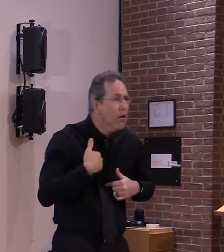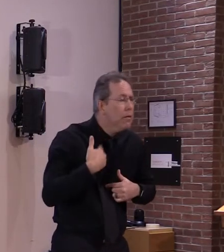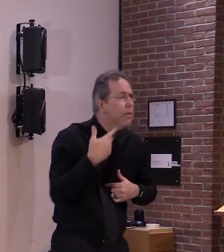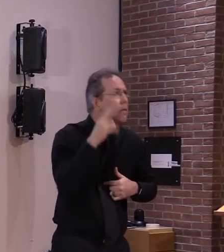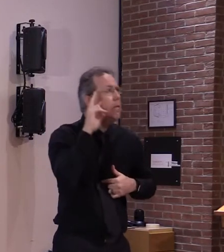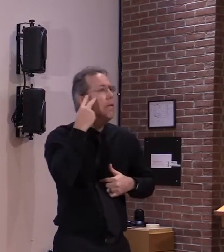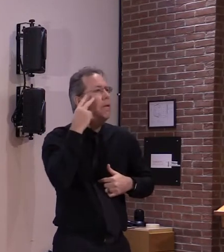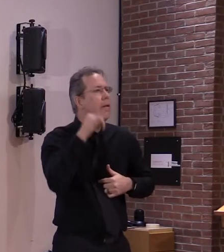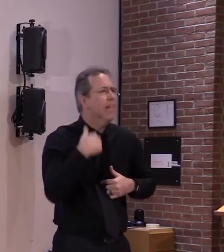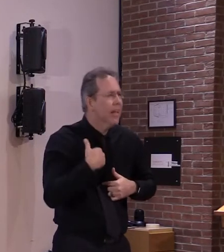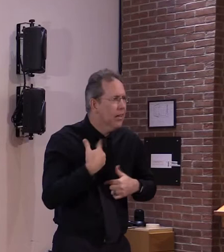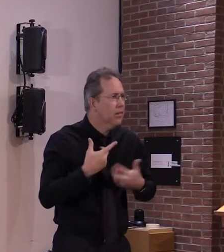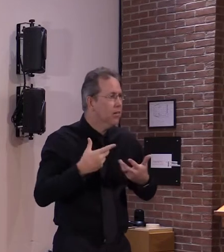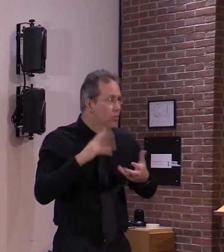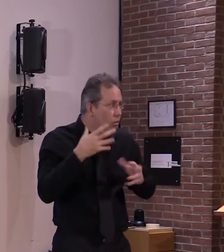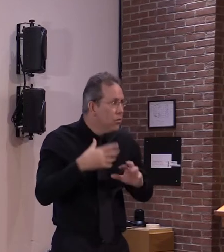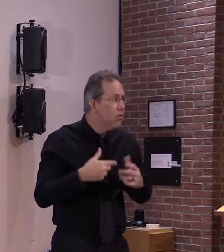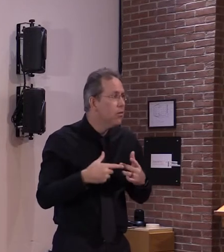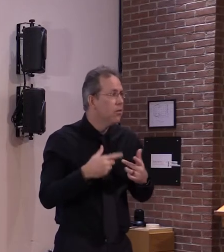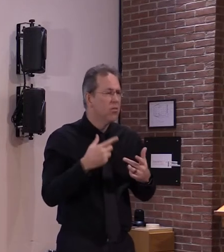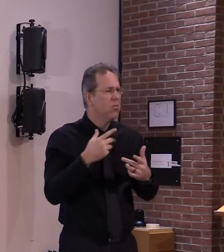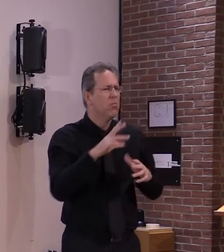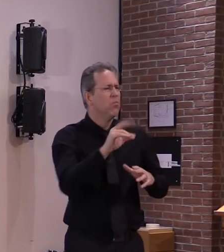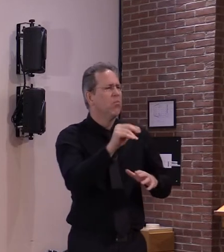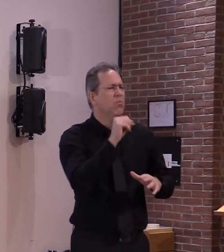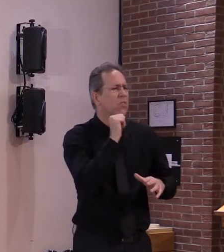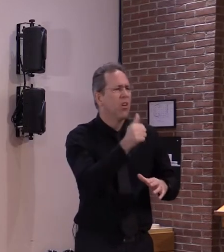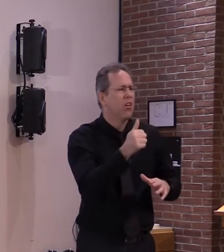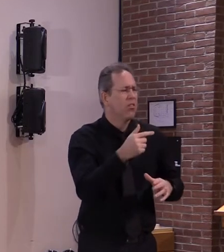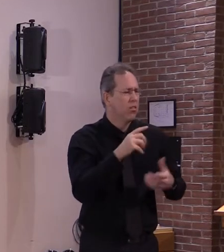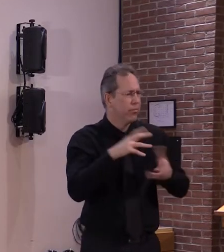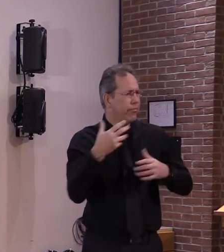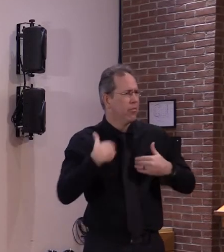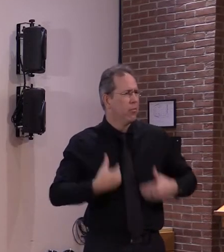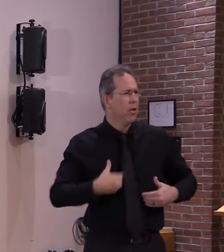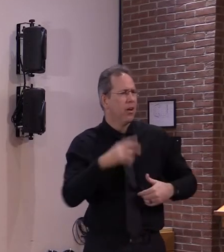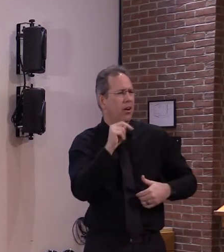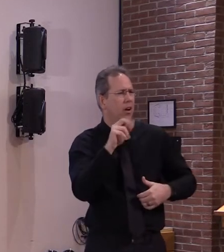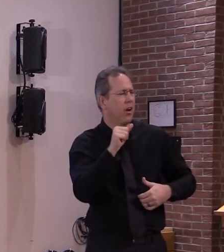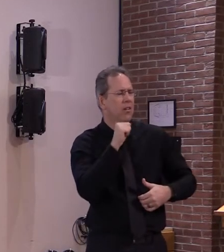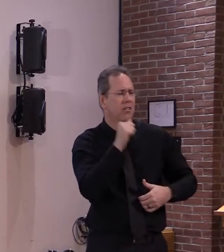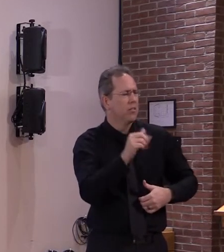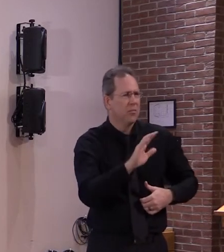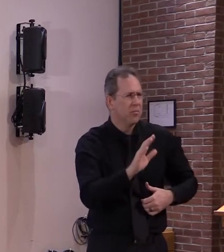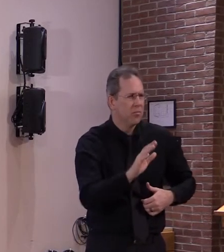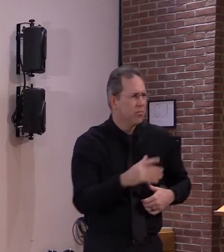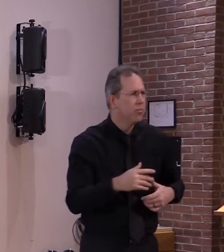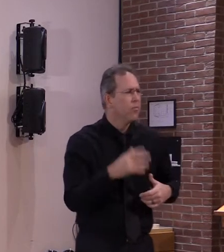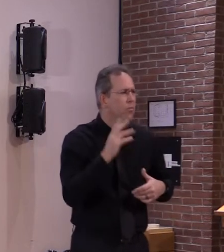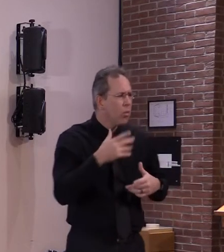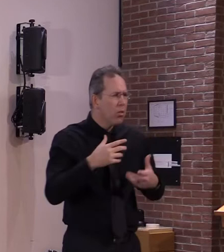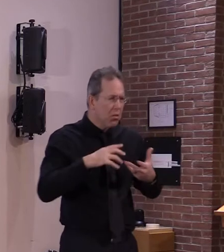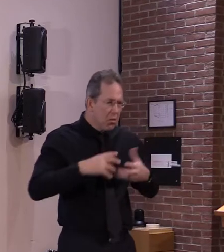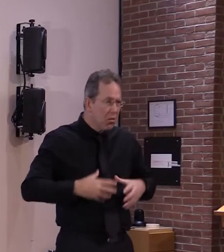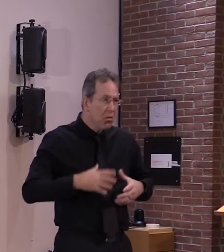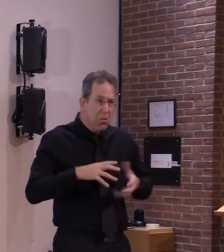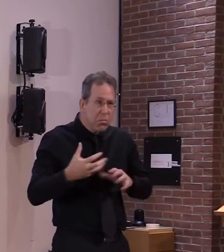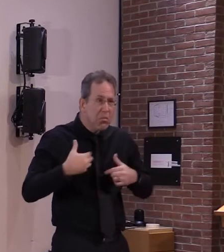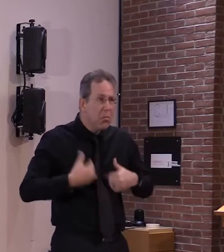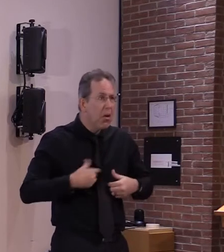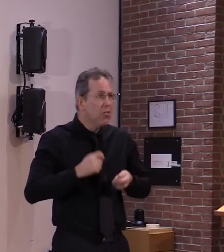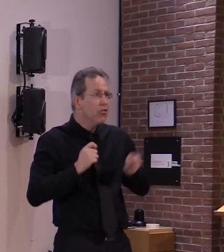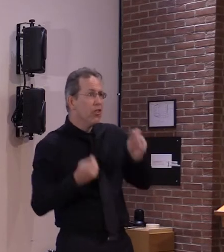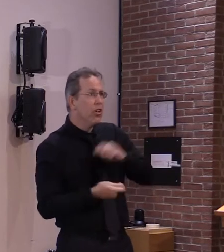so it's very safe in that regard so that's one thing another misconception is that um